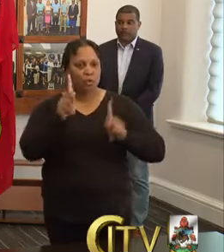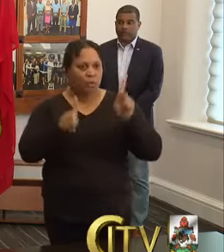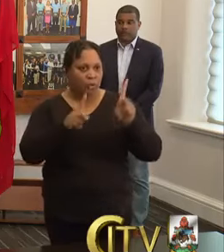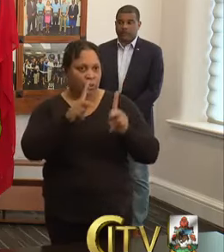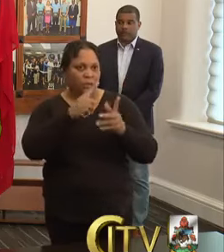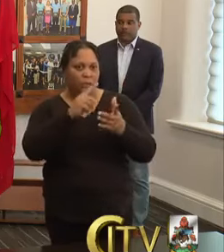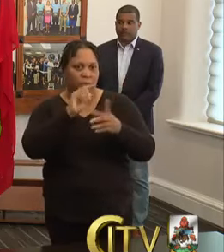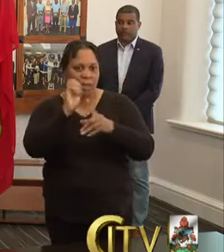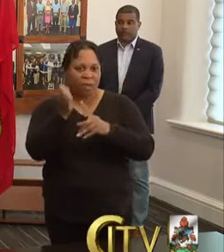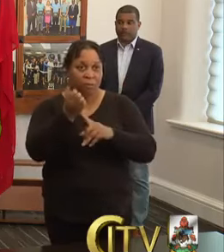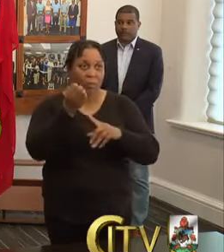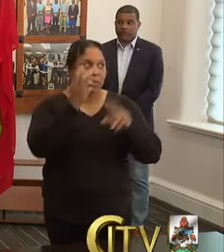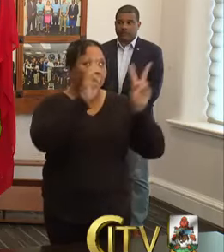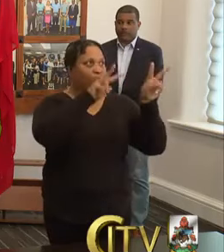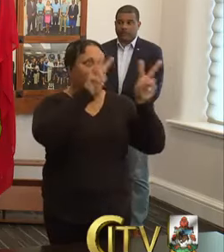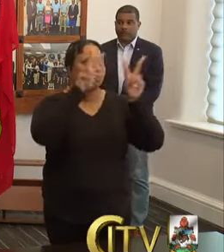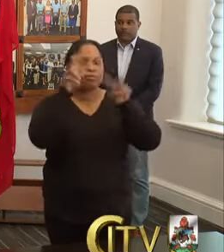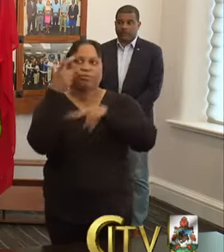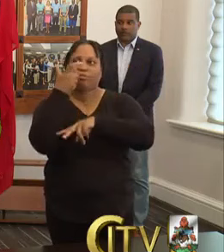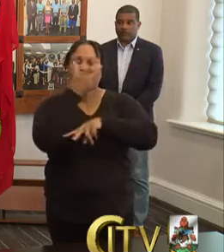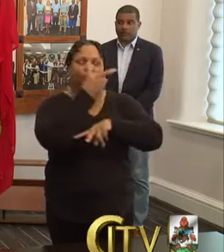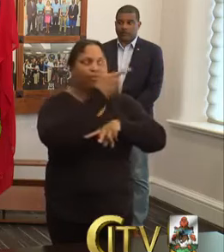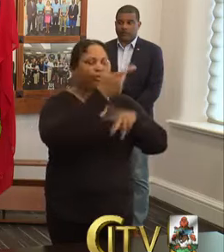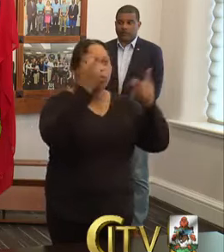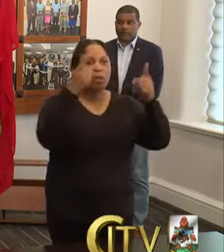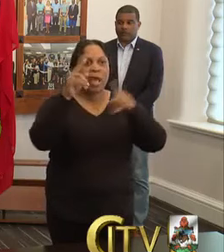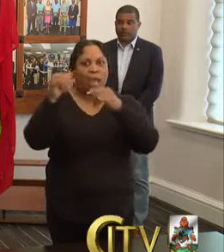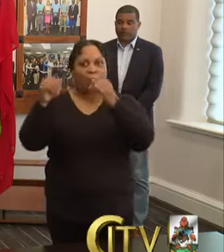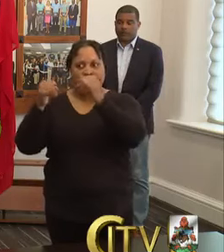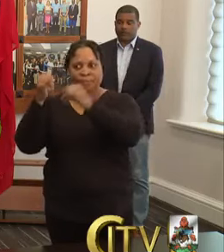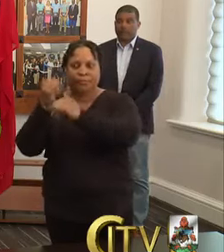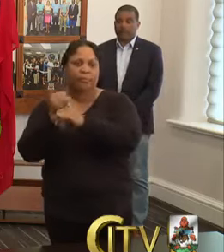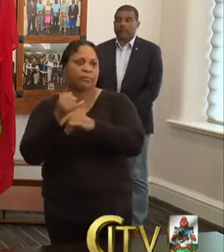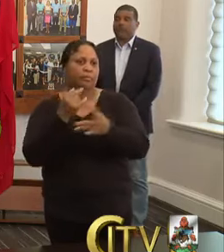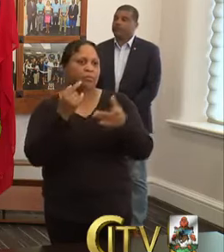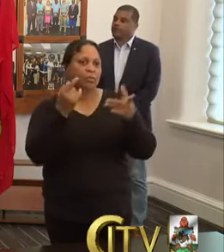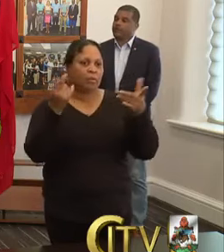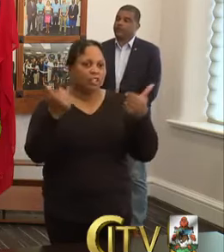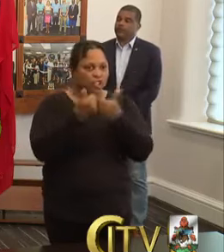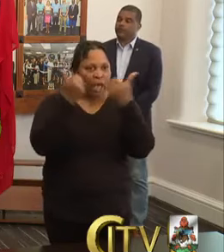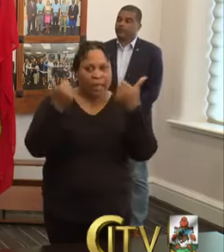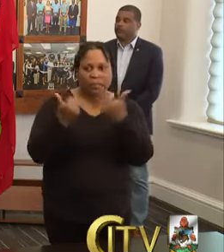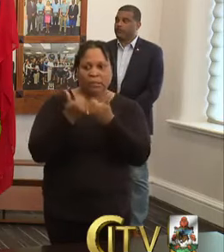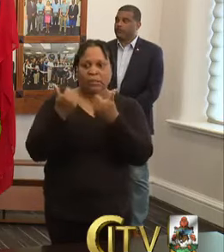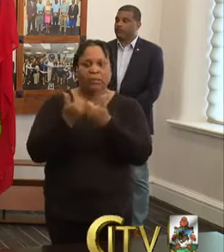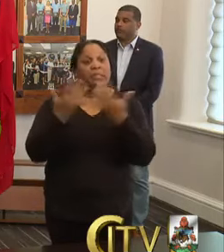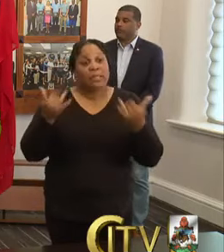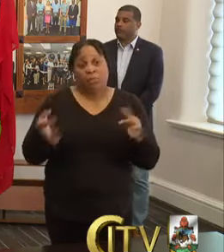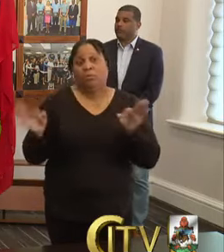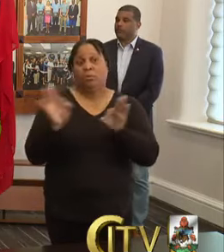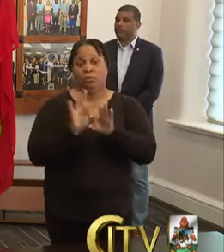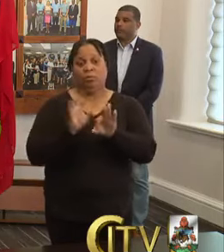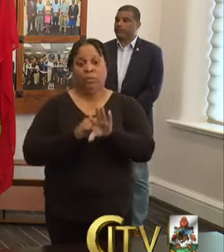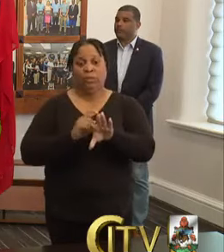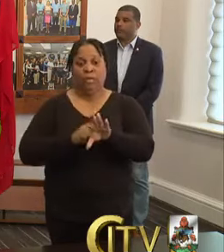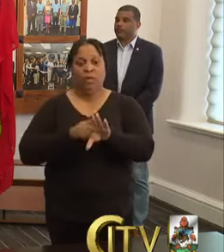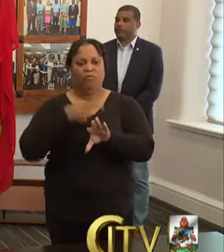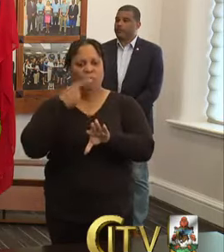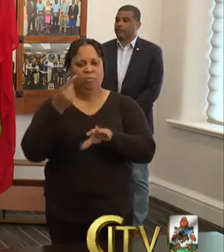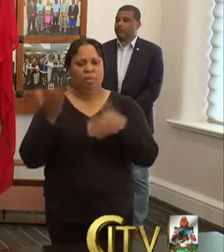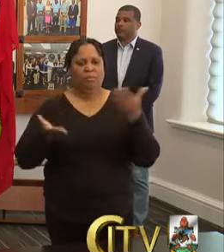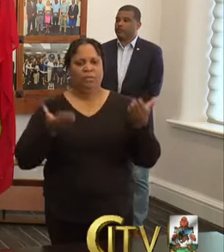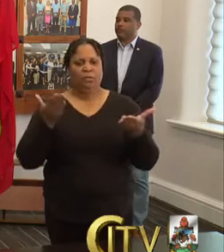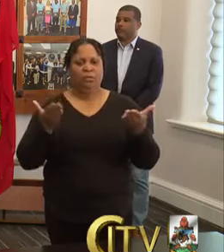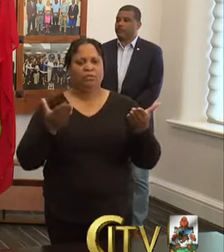what's happening around the world, the challenges of which this is presenting during this time is the most important time for the public service to live